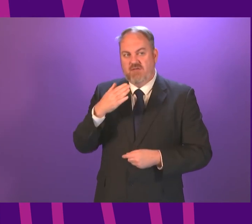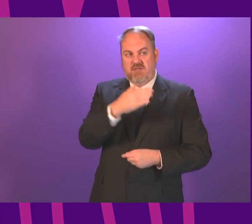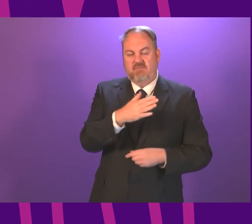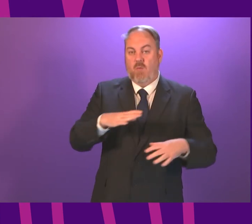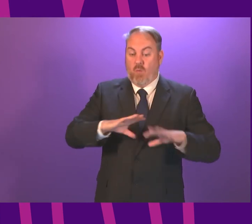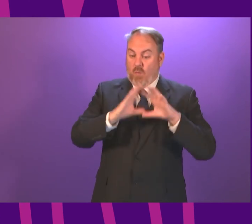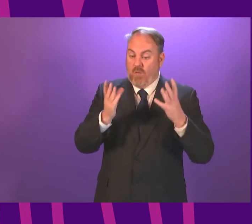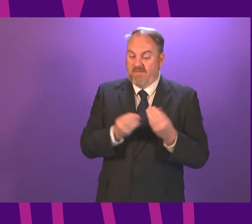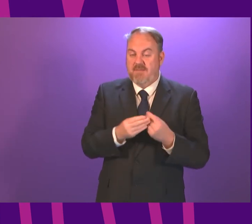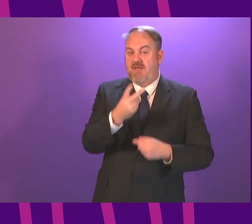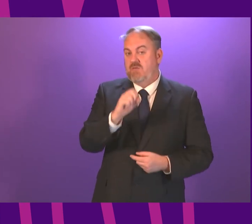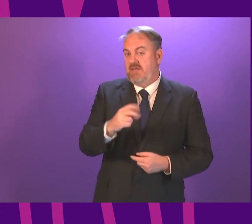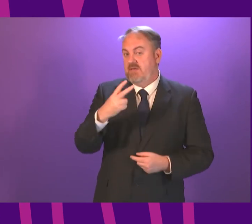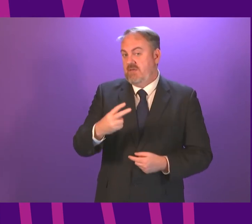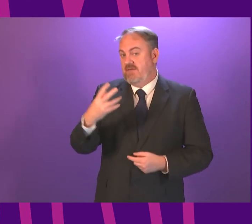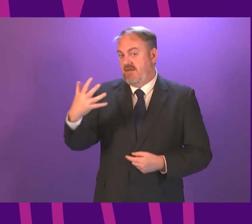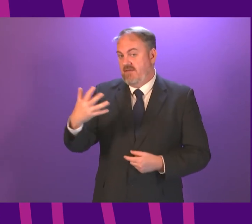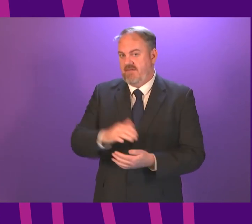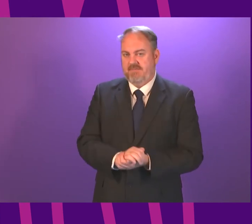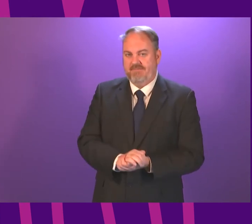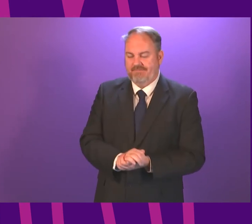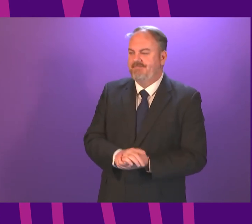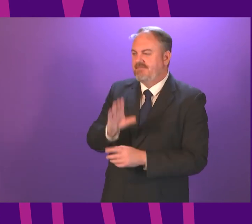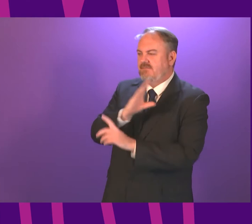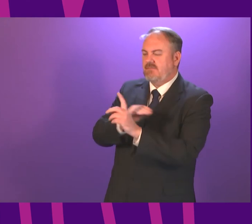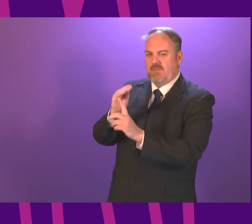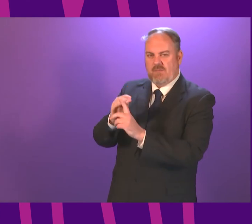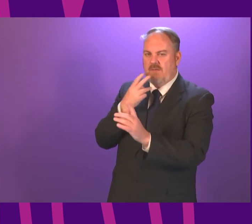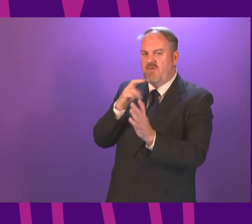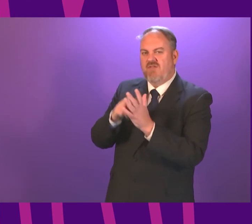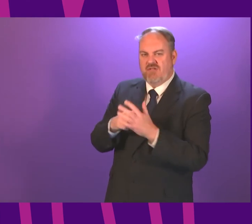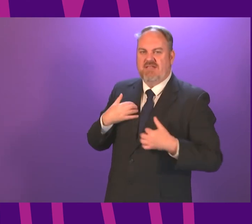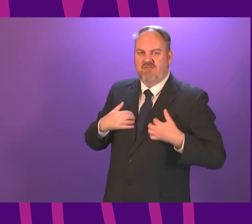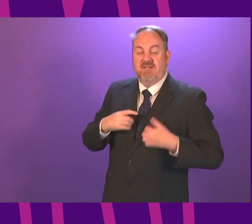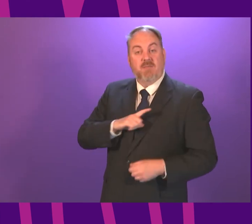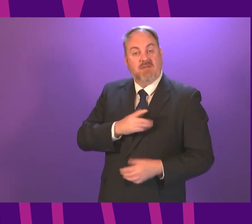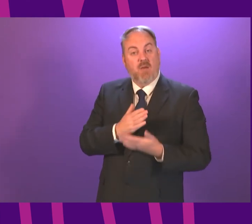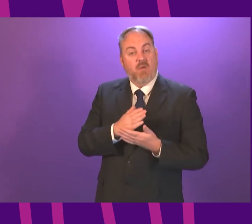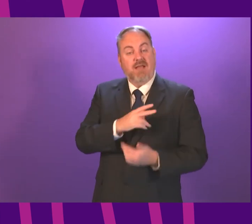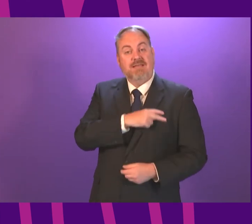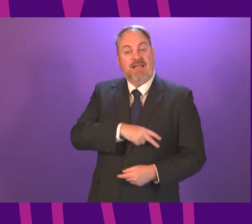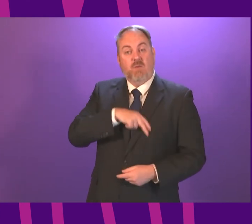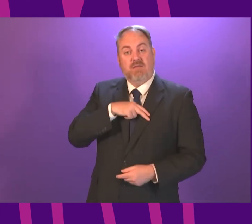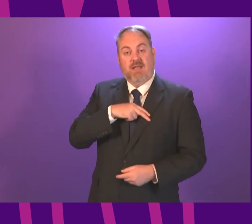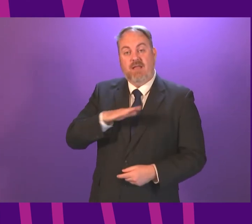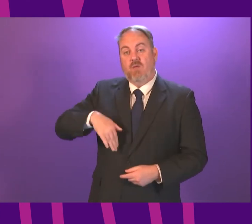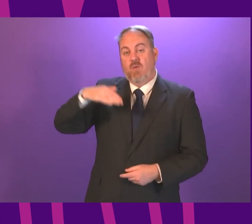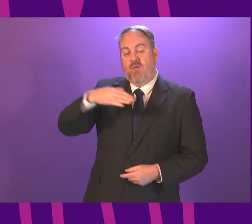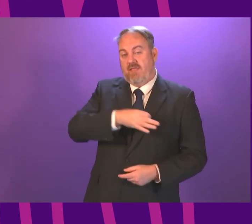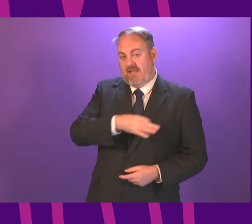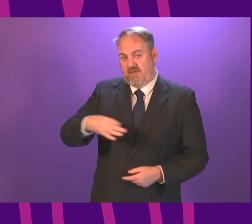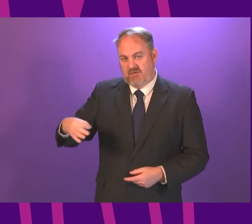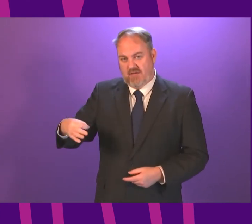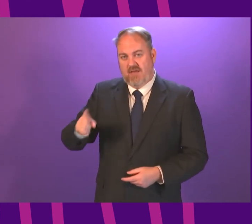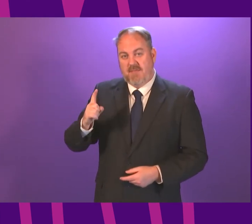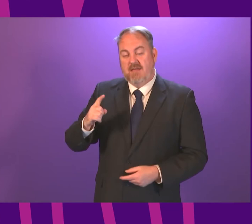First Minister for her answer and I would like to refer to my register of interest as I am a councillor in North Lanarkshire. Residents of Stonehouse and the surrounding